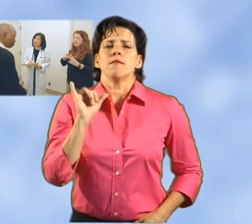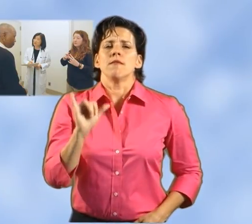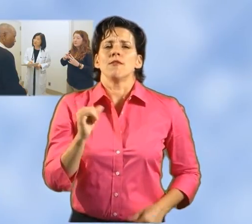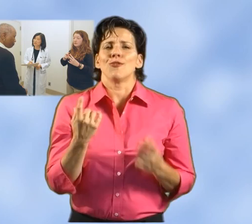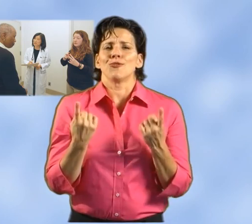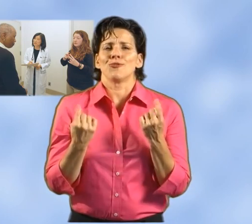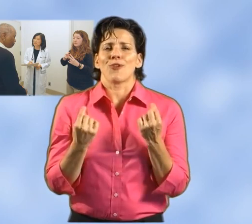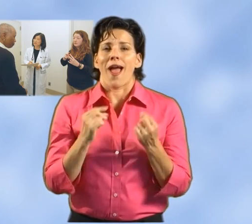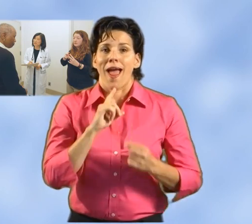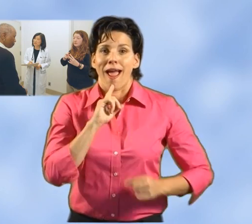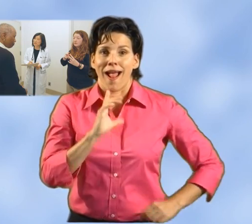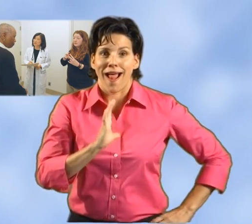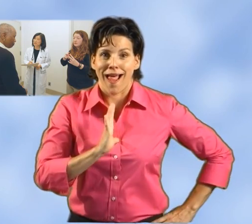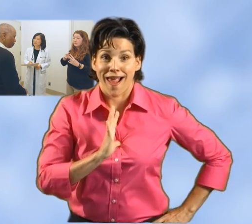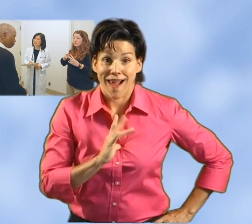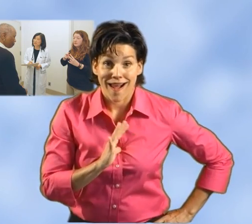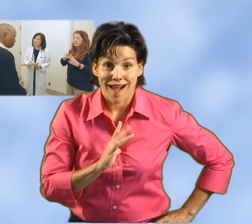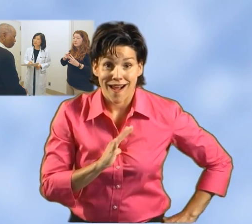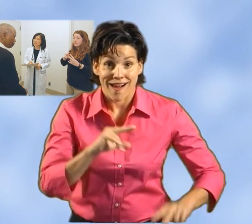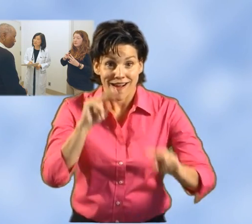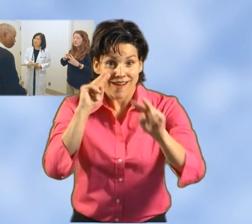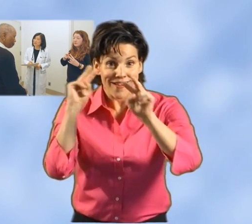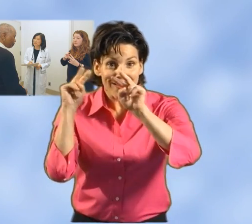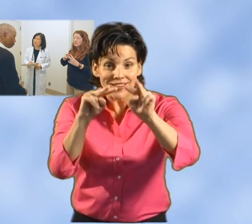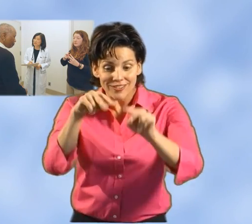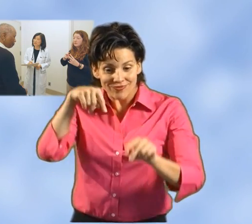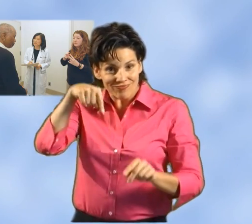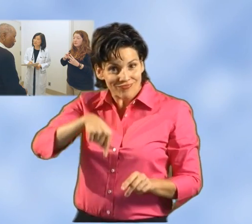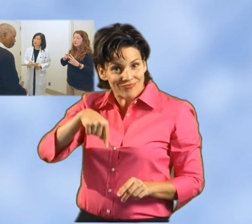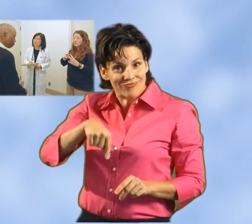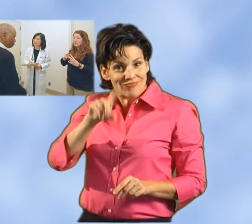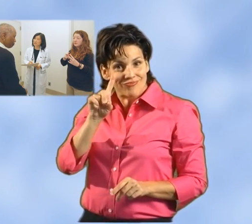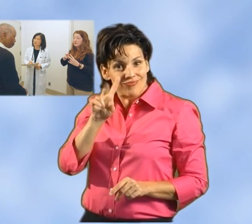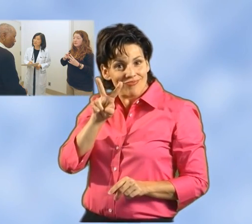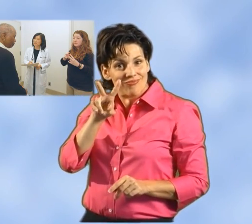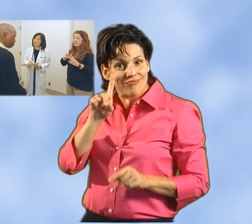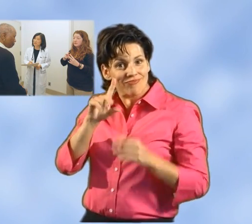First, recognize that you are already taking the first step by watching this DVD